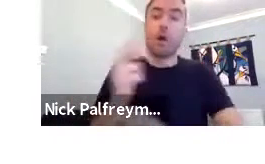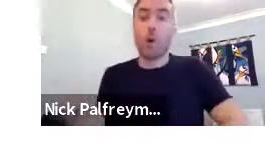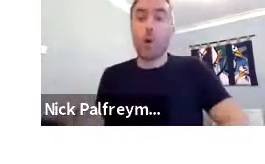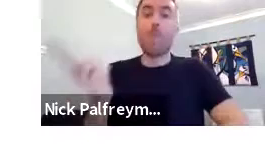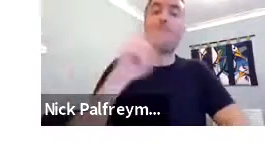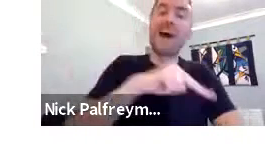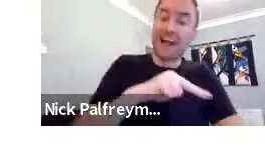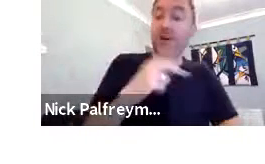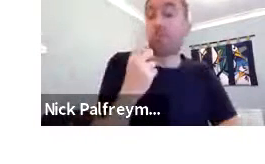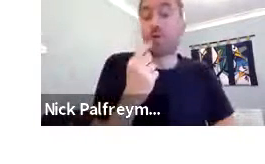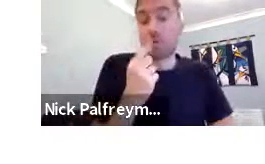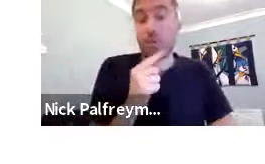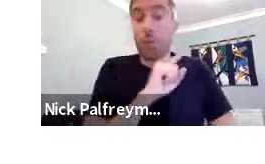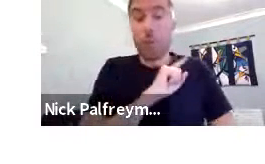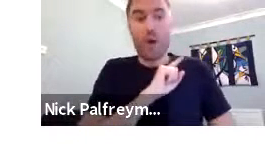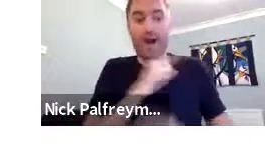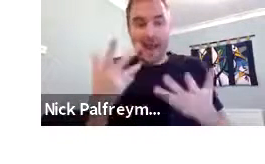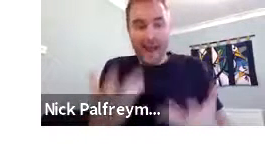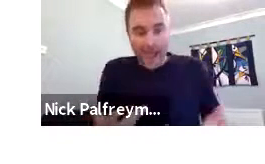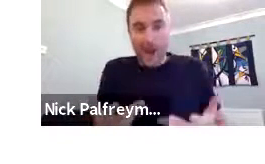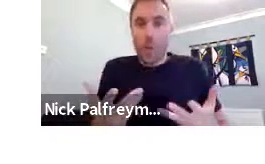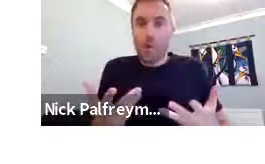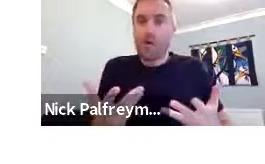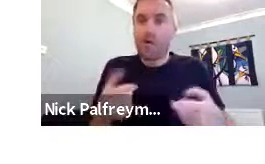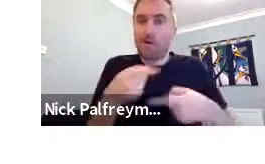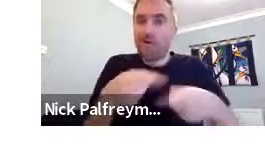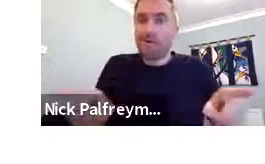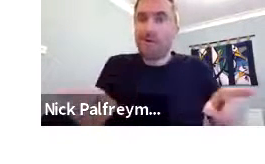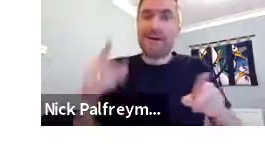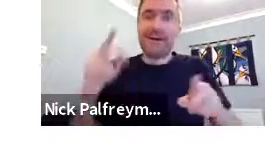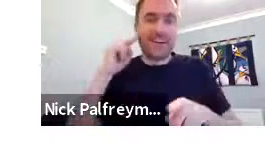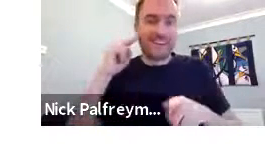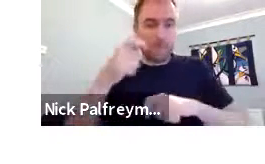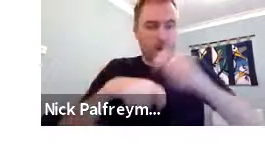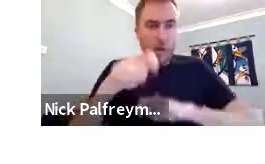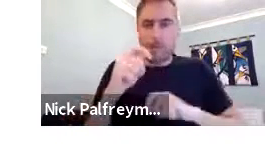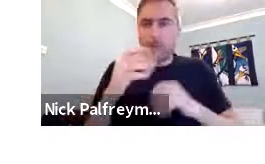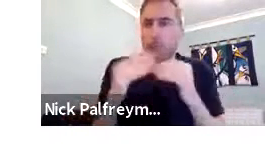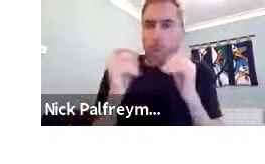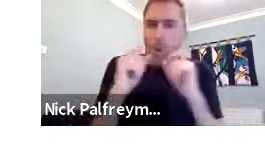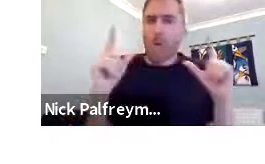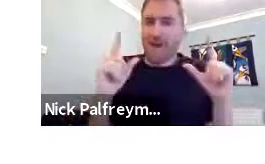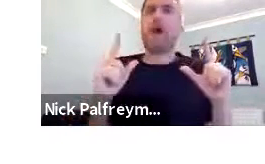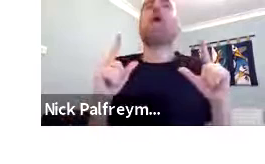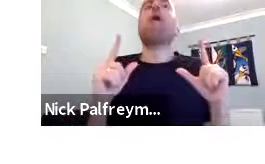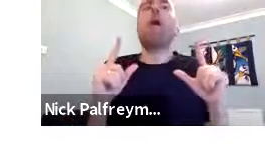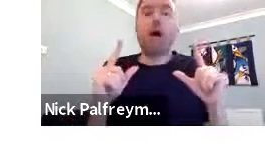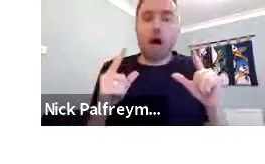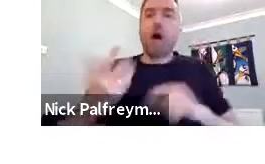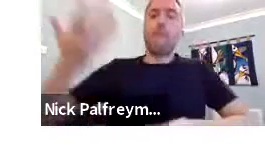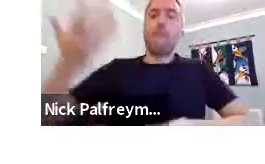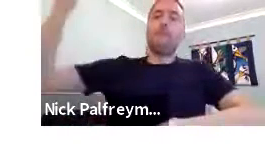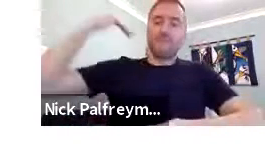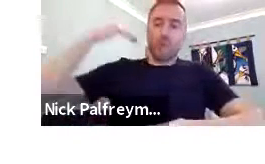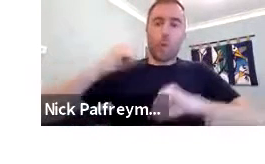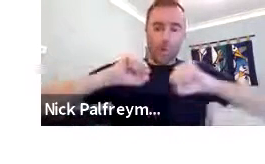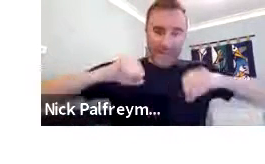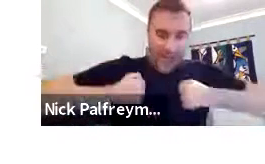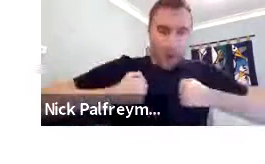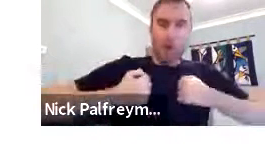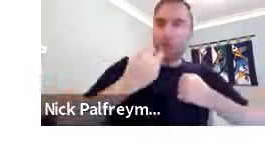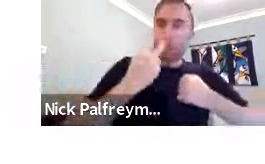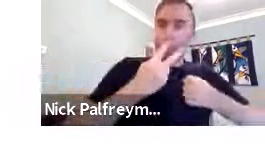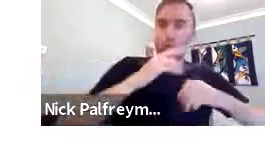But it's possible that there'll be a change back to using Basindo. Because now people have become more aware